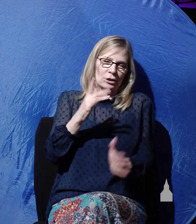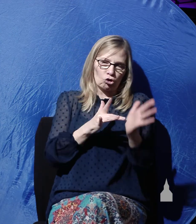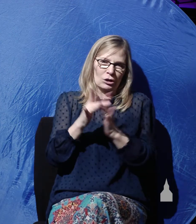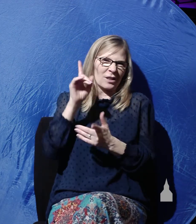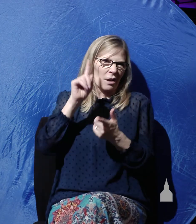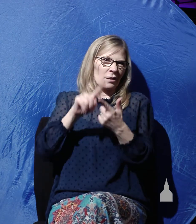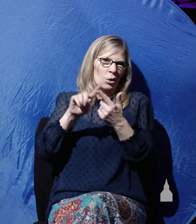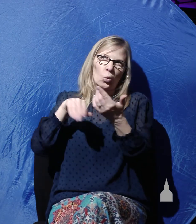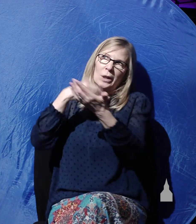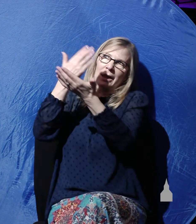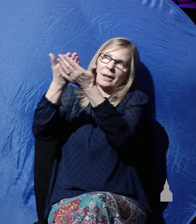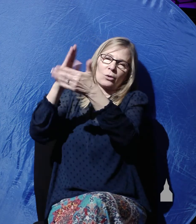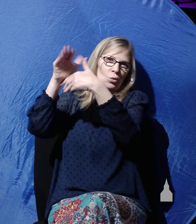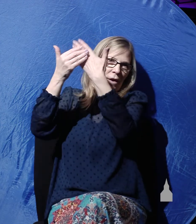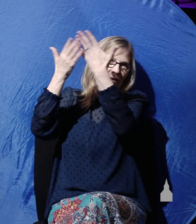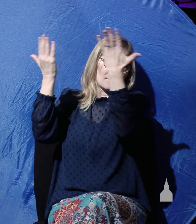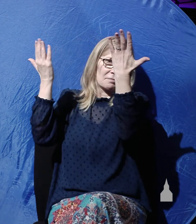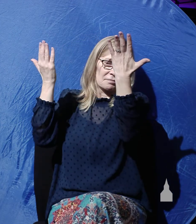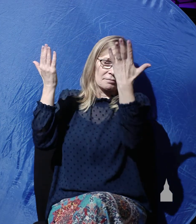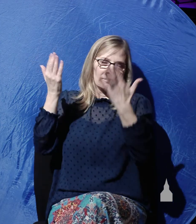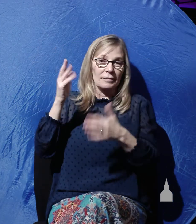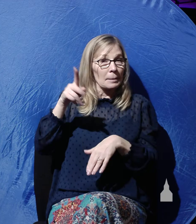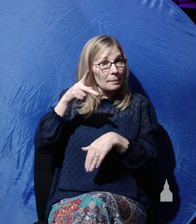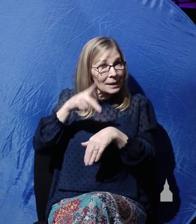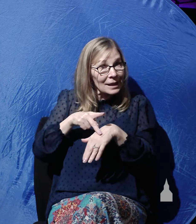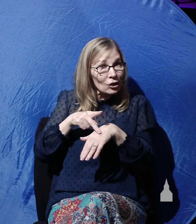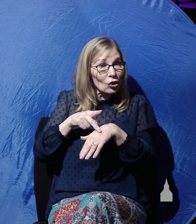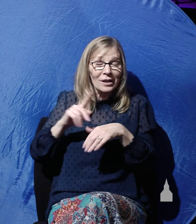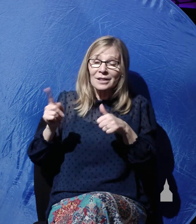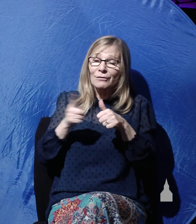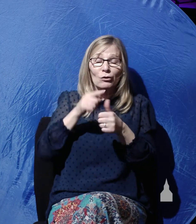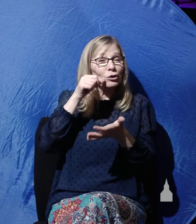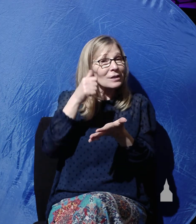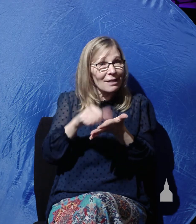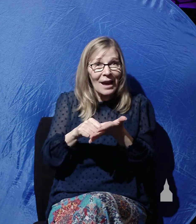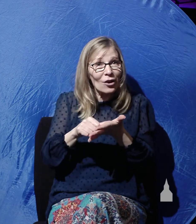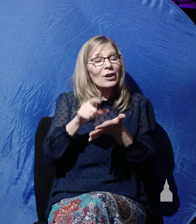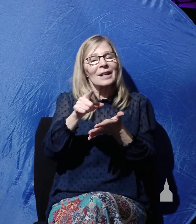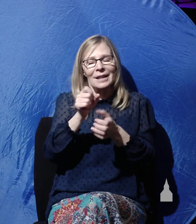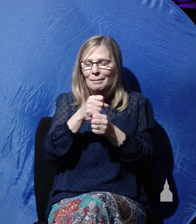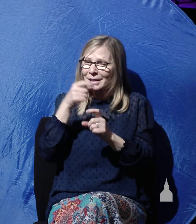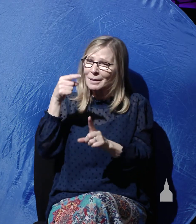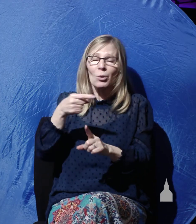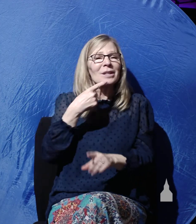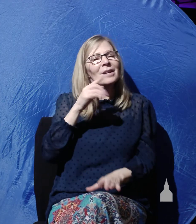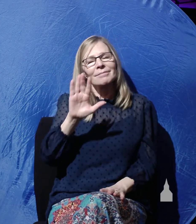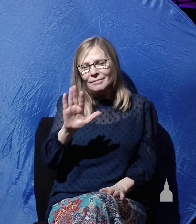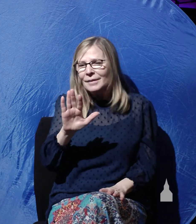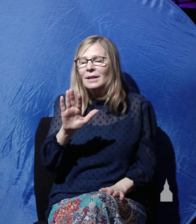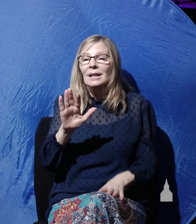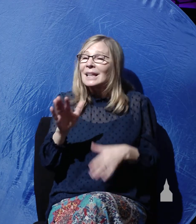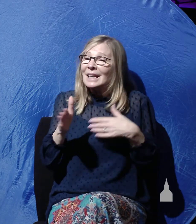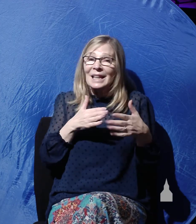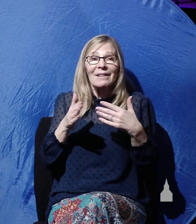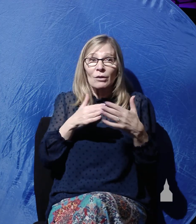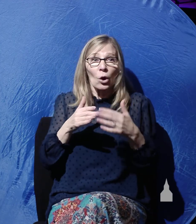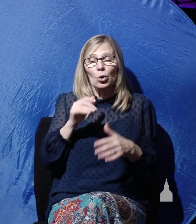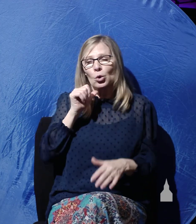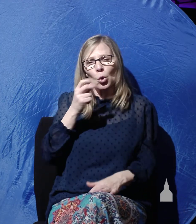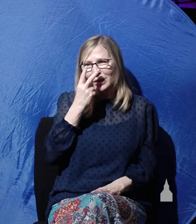we get to heaven. Peter, in his first letter, he even makes that point, saying, though you see him not, yet you